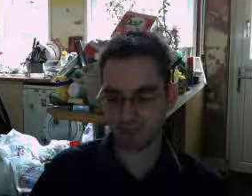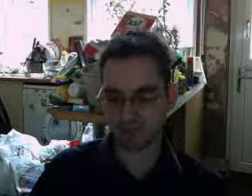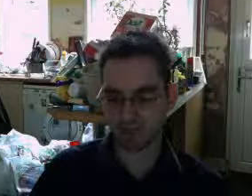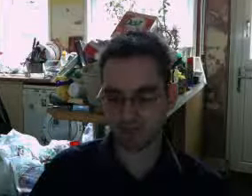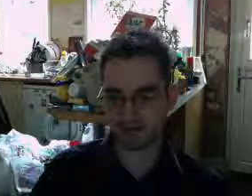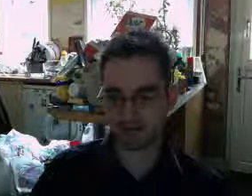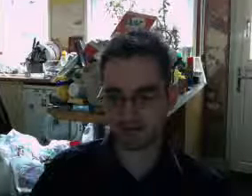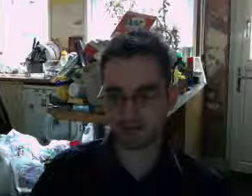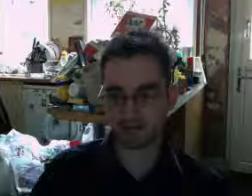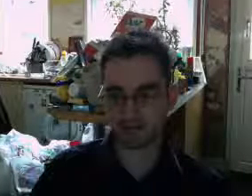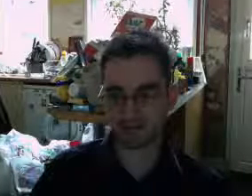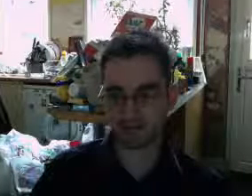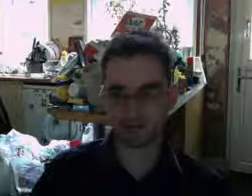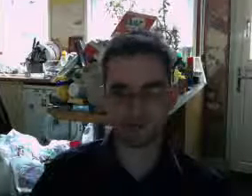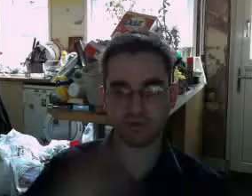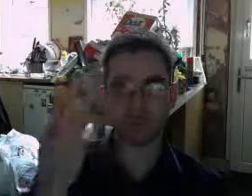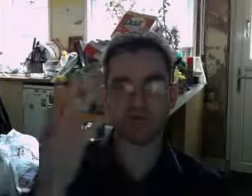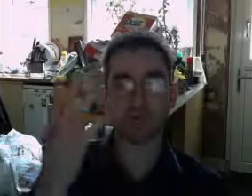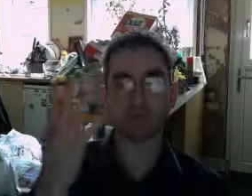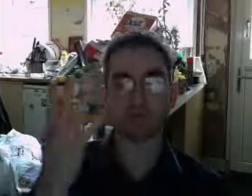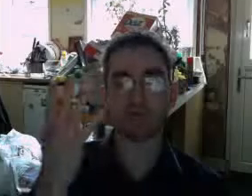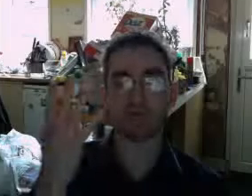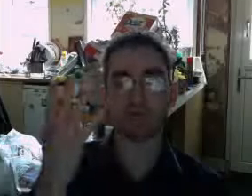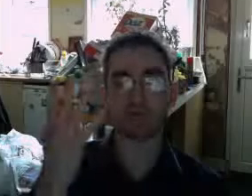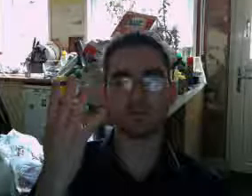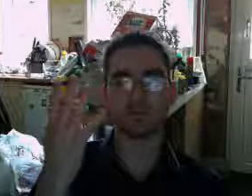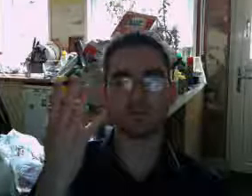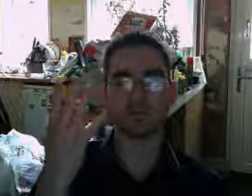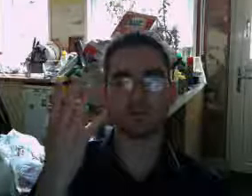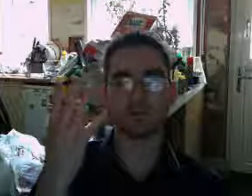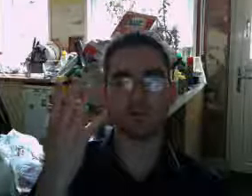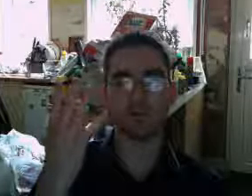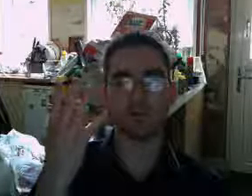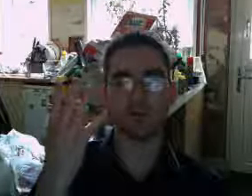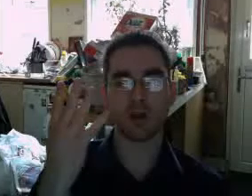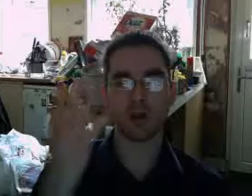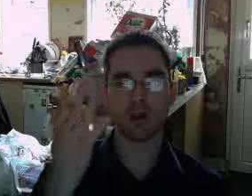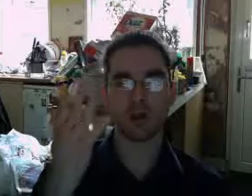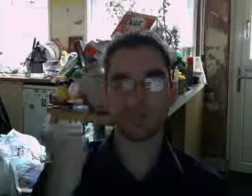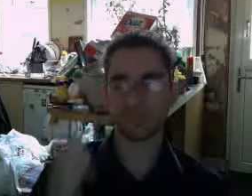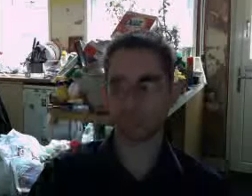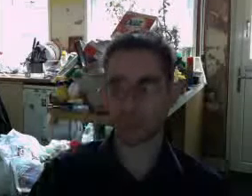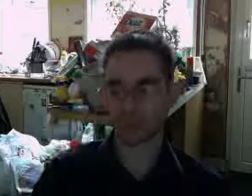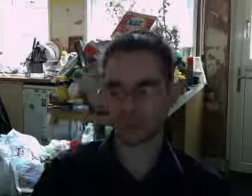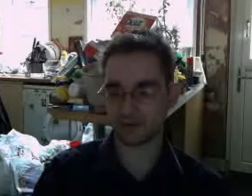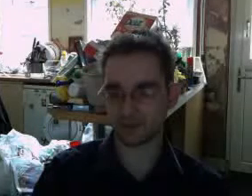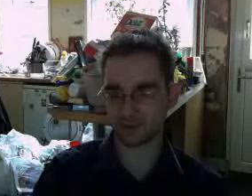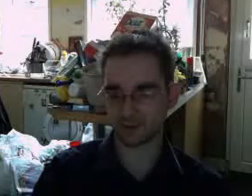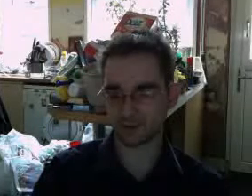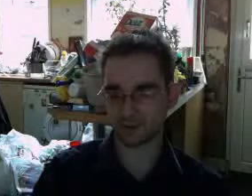I think we're on about four more to go, really. Just four more images that need